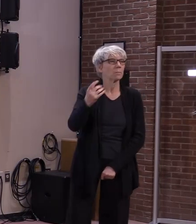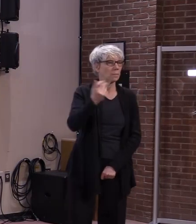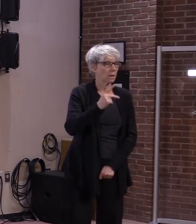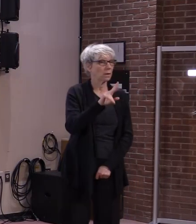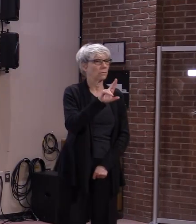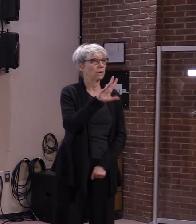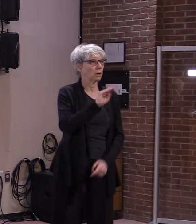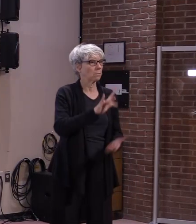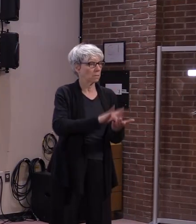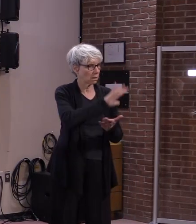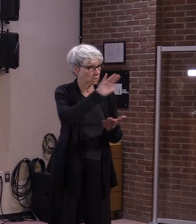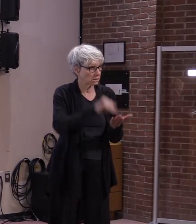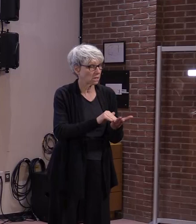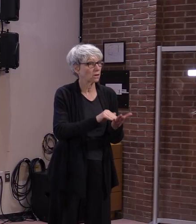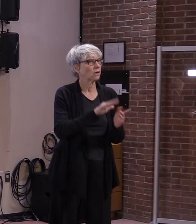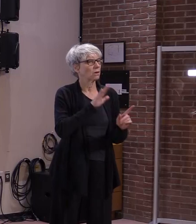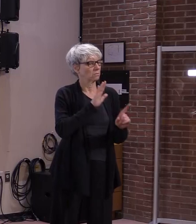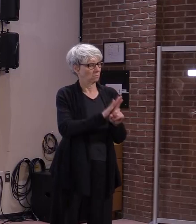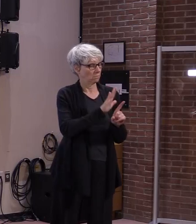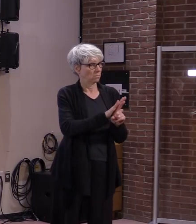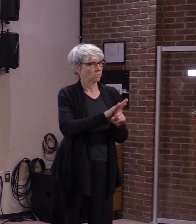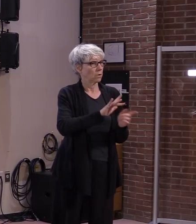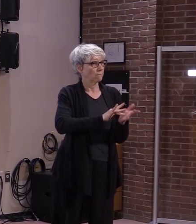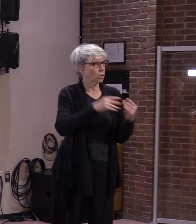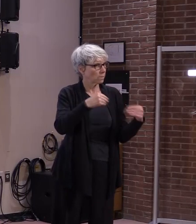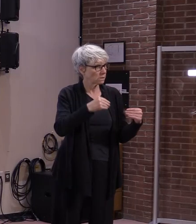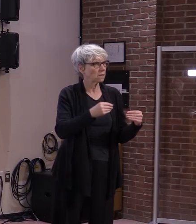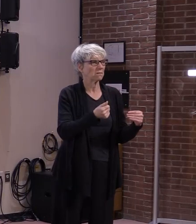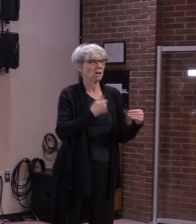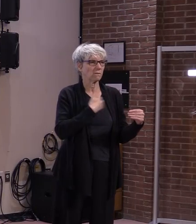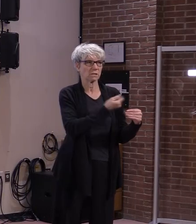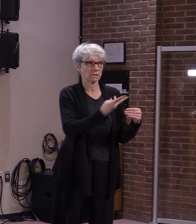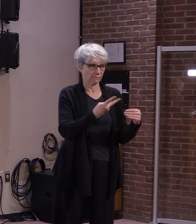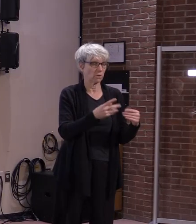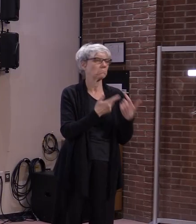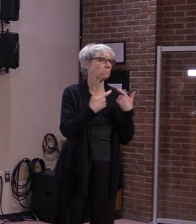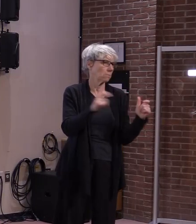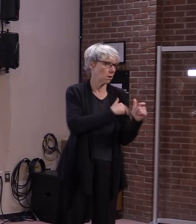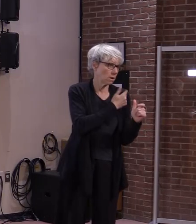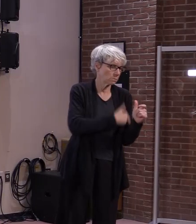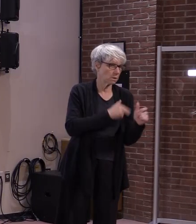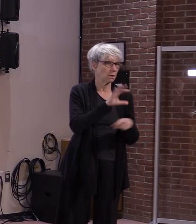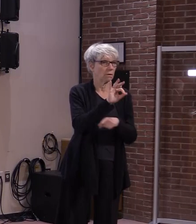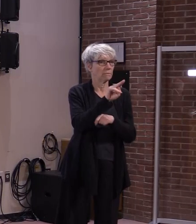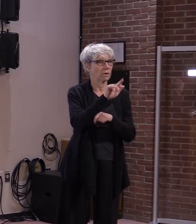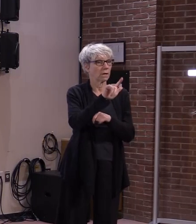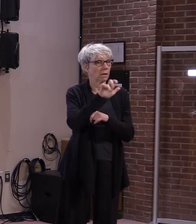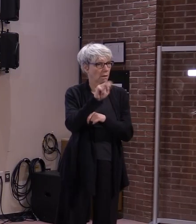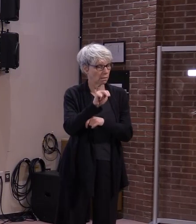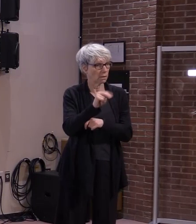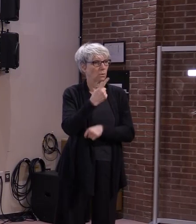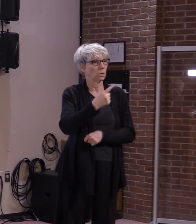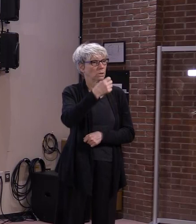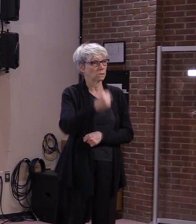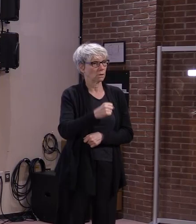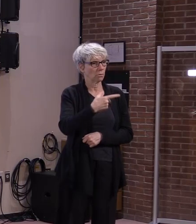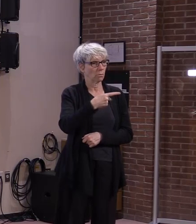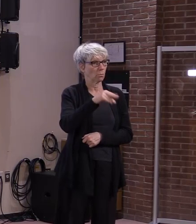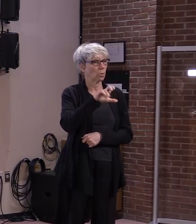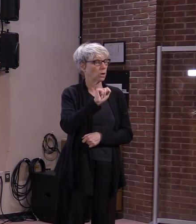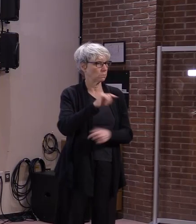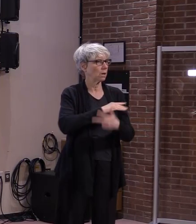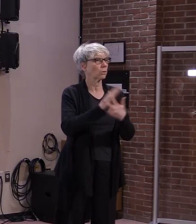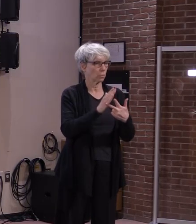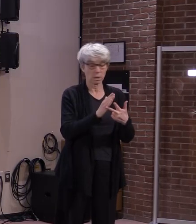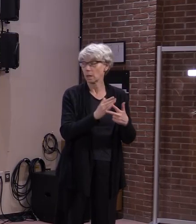the various pharmacies at the UVM Medical Center at the main campus, Fannie Allen and on Prospect Street.